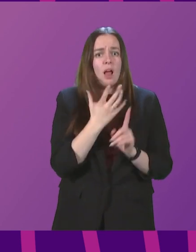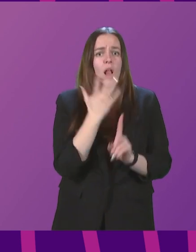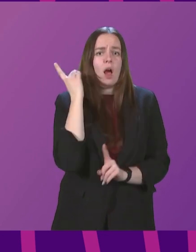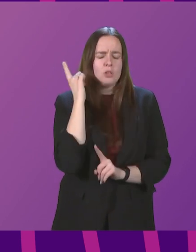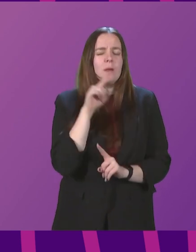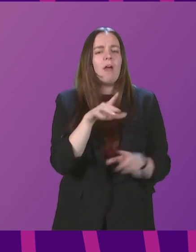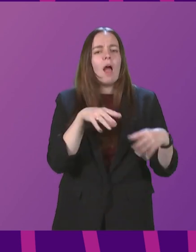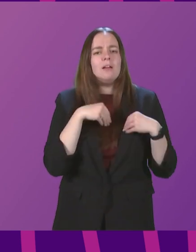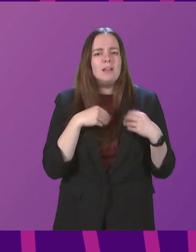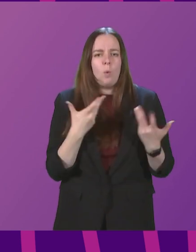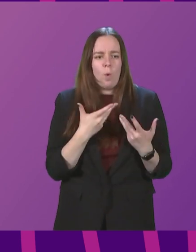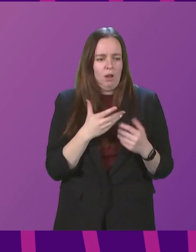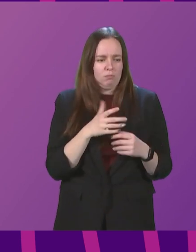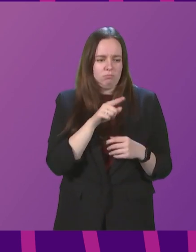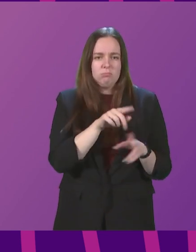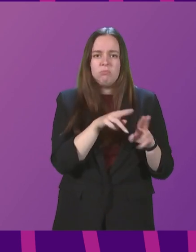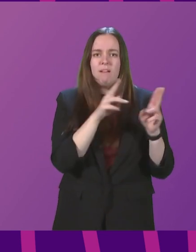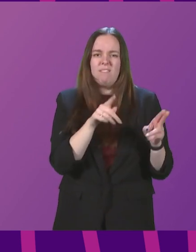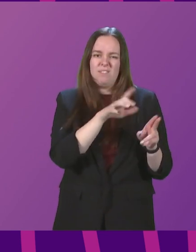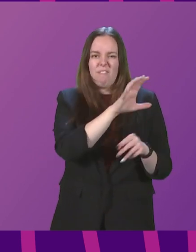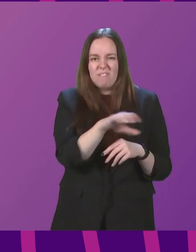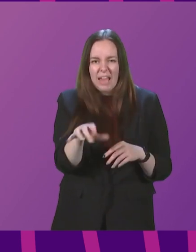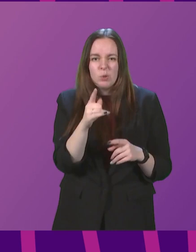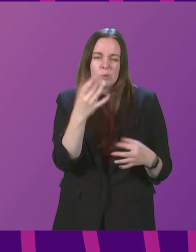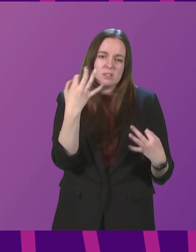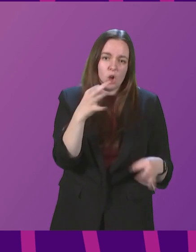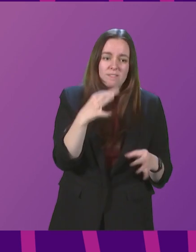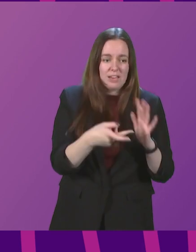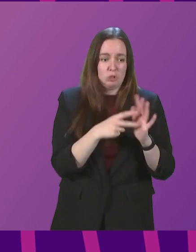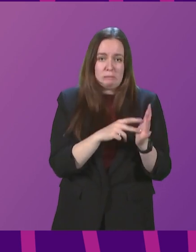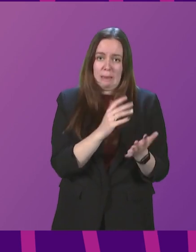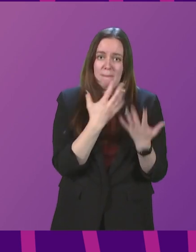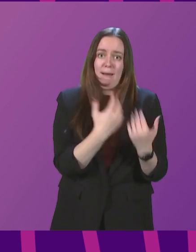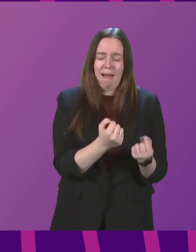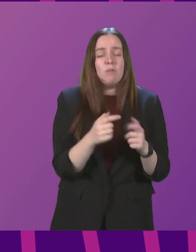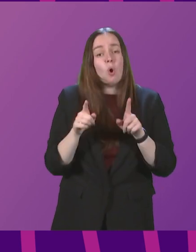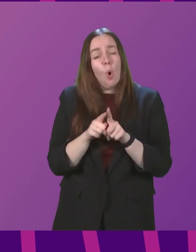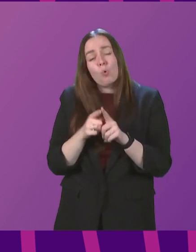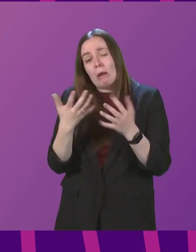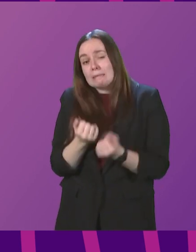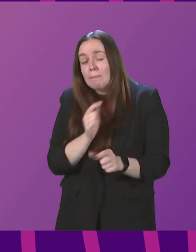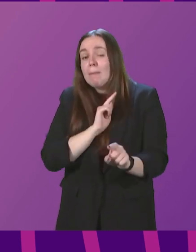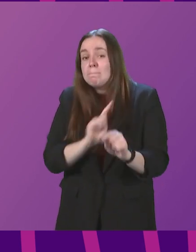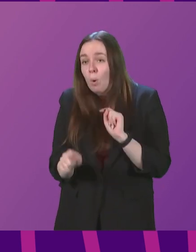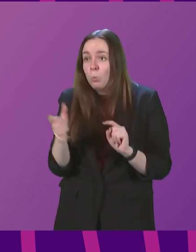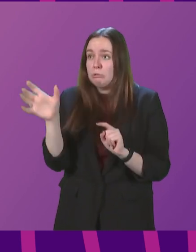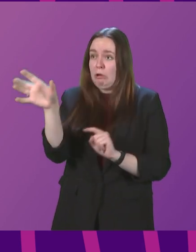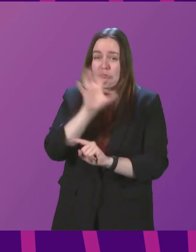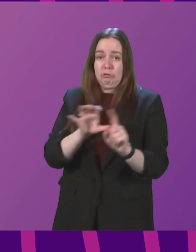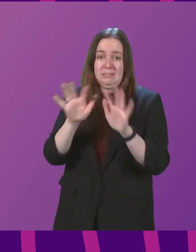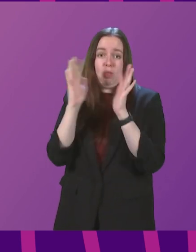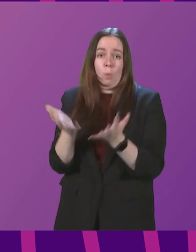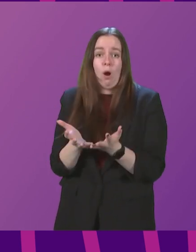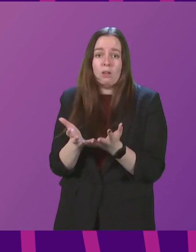accepted at domestic venues where the certification scheme is in operation and also accepted by most countries around the world for